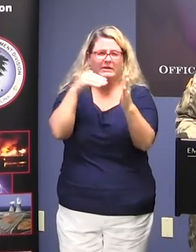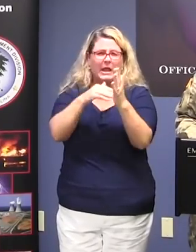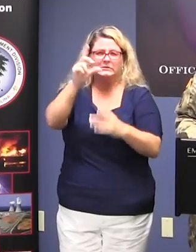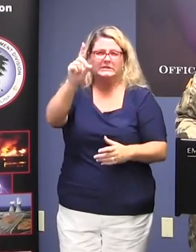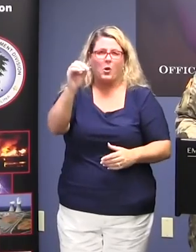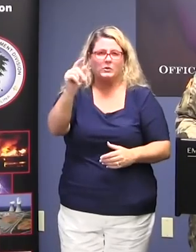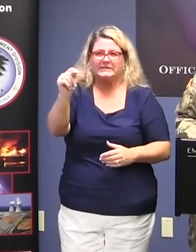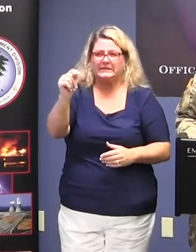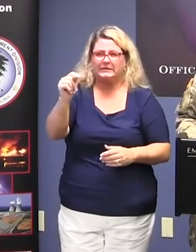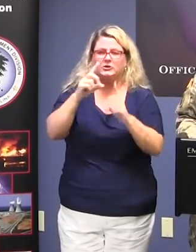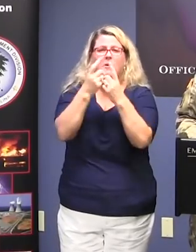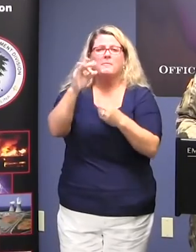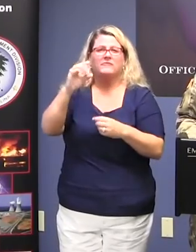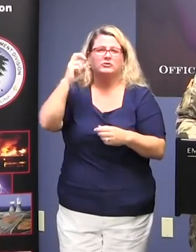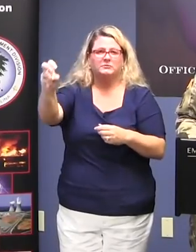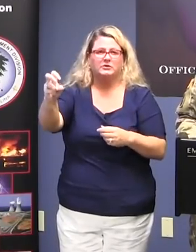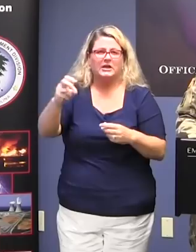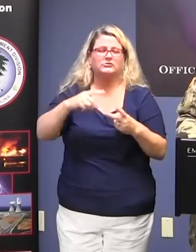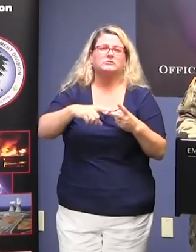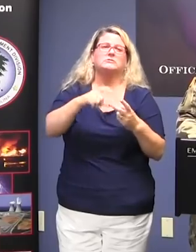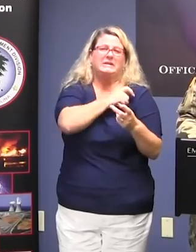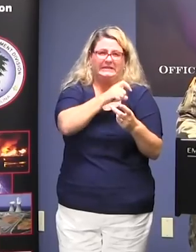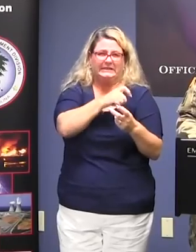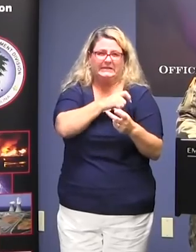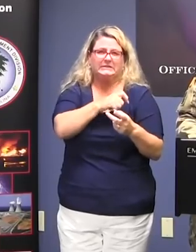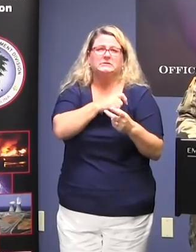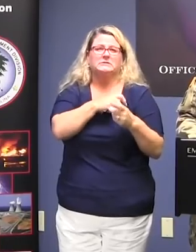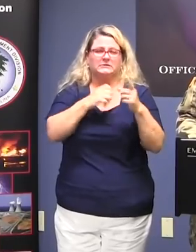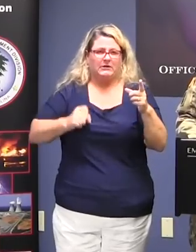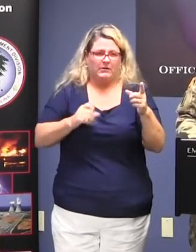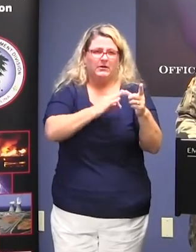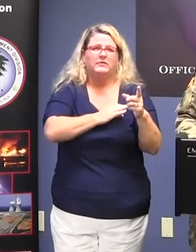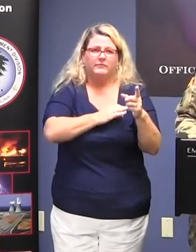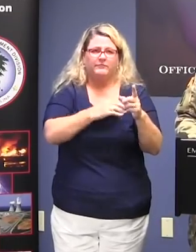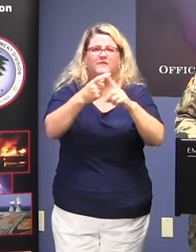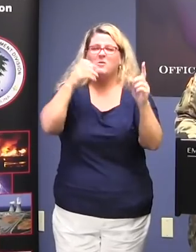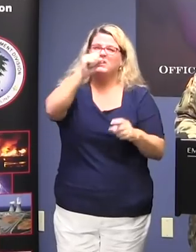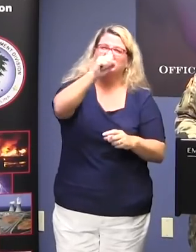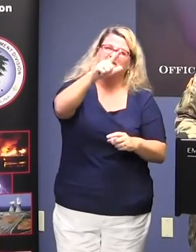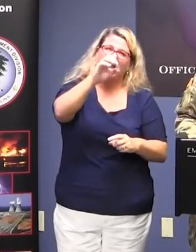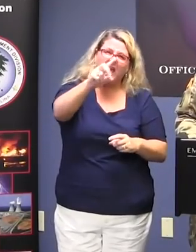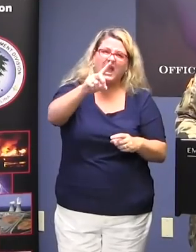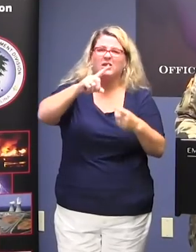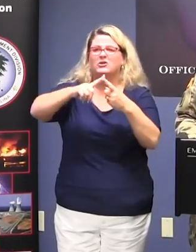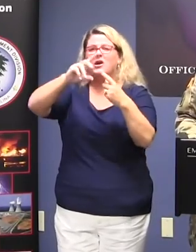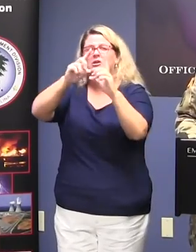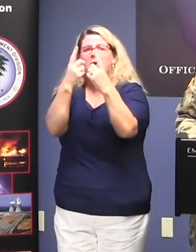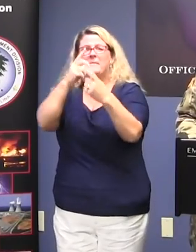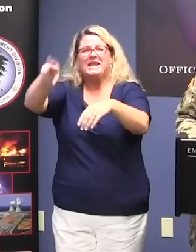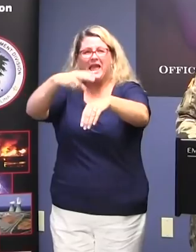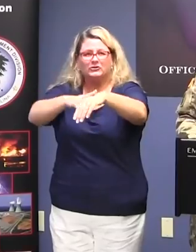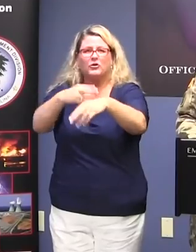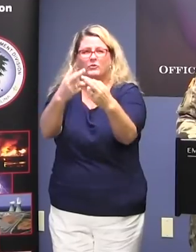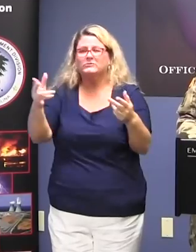and police personnel from the SLED, Department of Natural Resources,